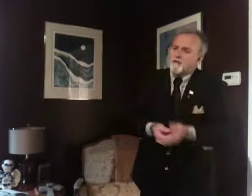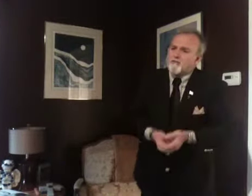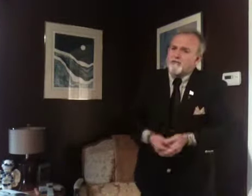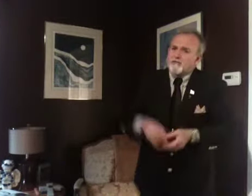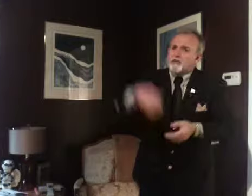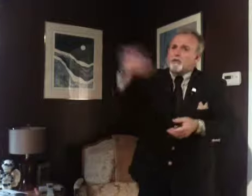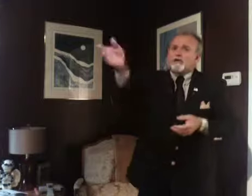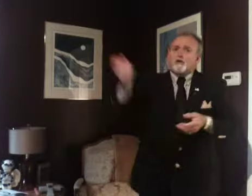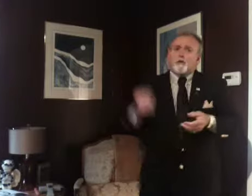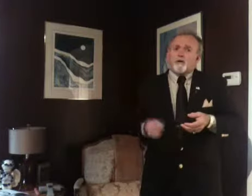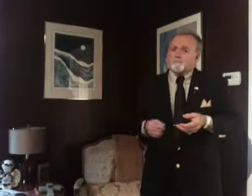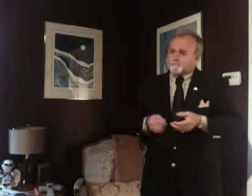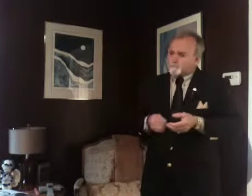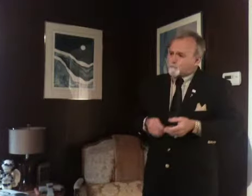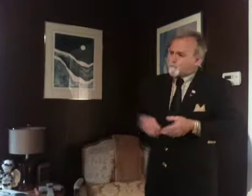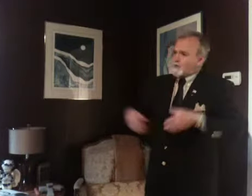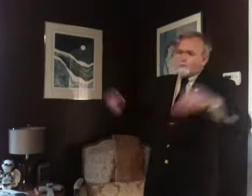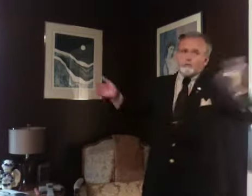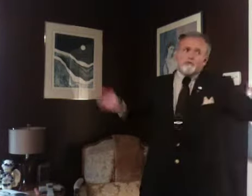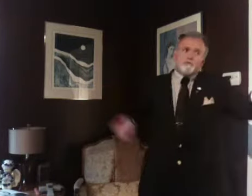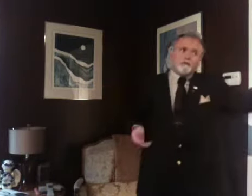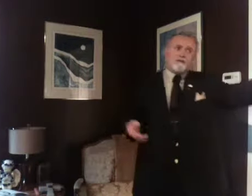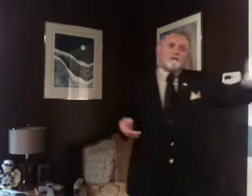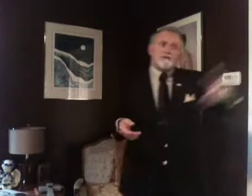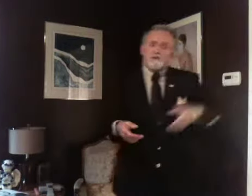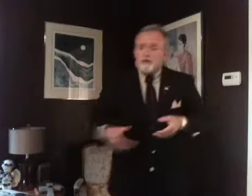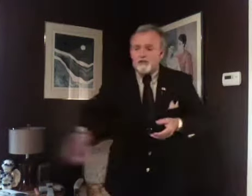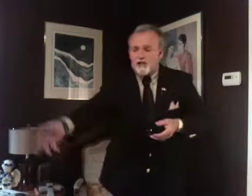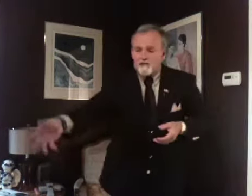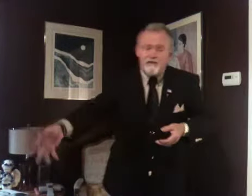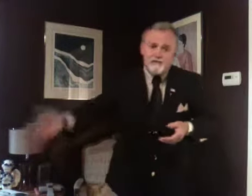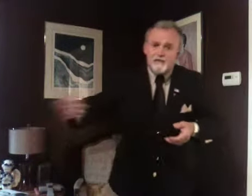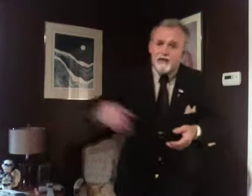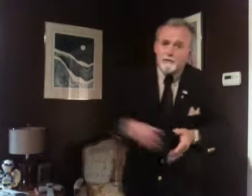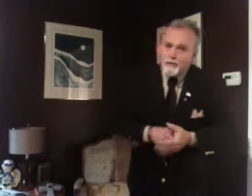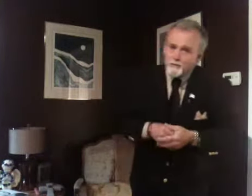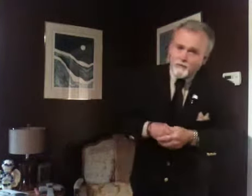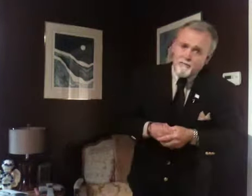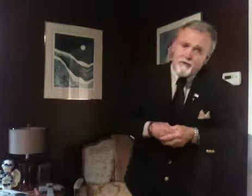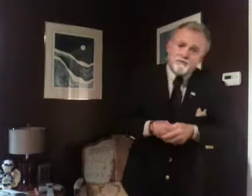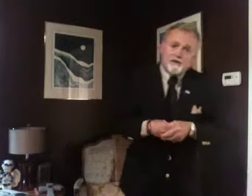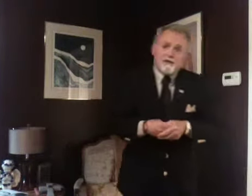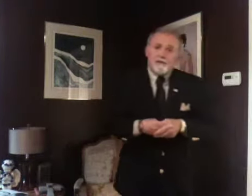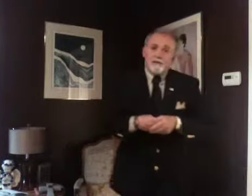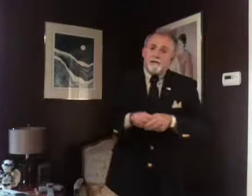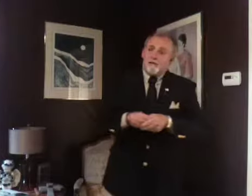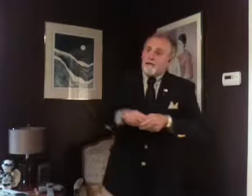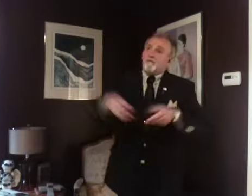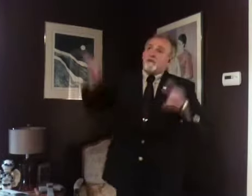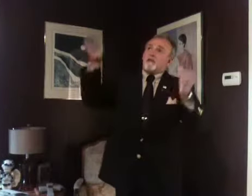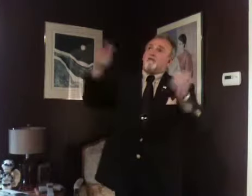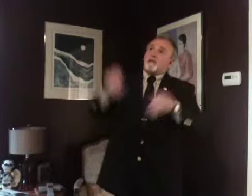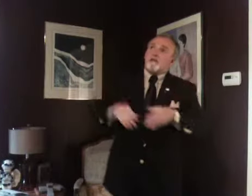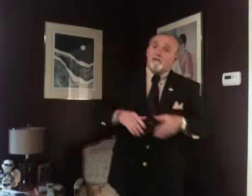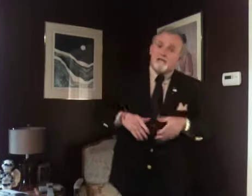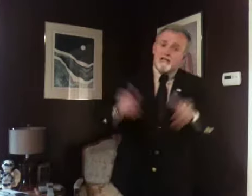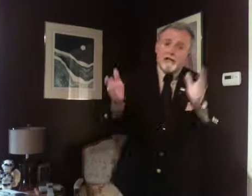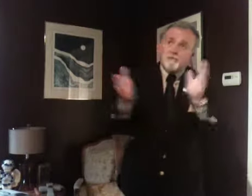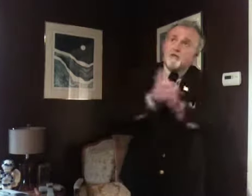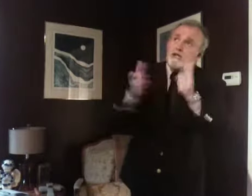motivate yourself to get ready to go to work. Or whether you motivate yourself to turn on the TV, somebody's got to pick up the remote. And even if you have to say clap on or